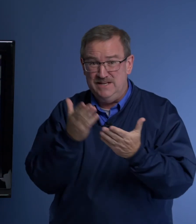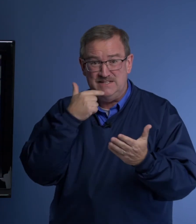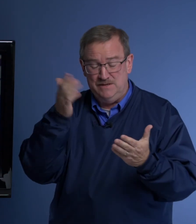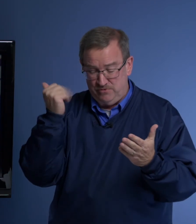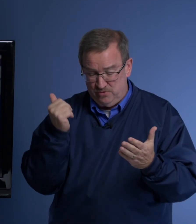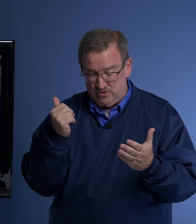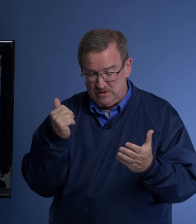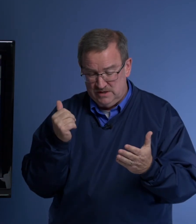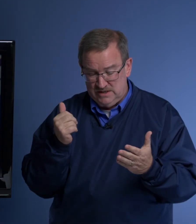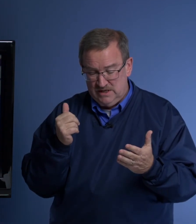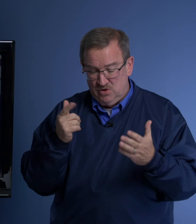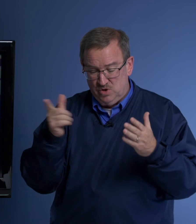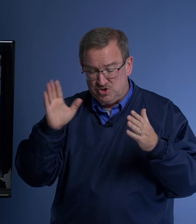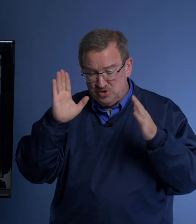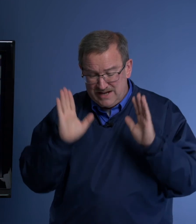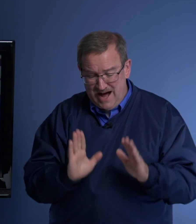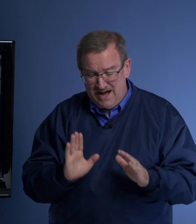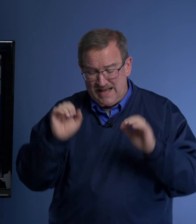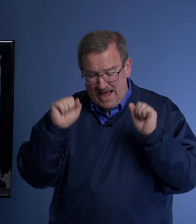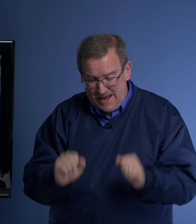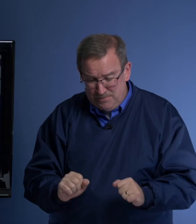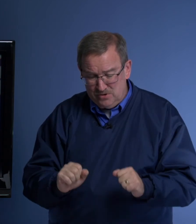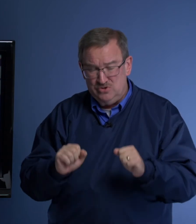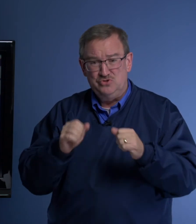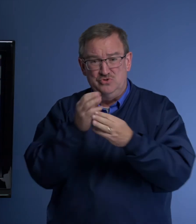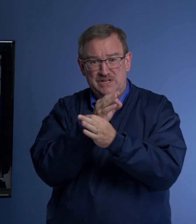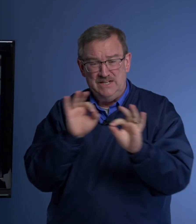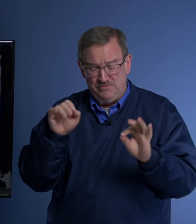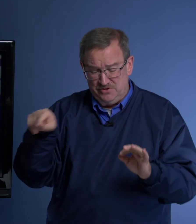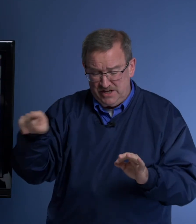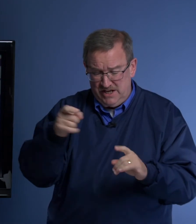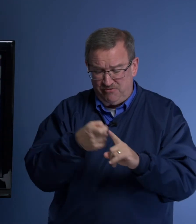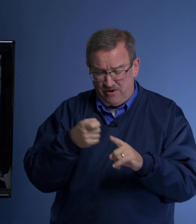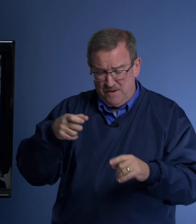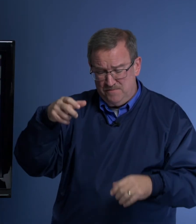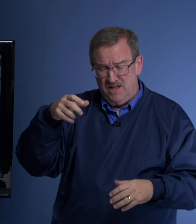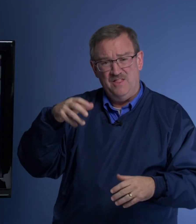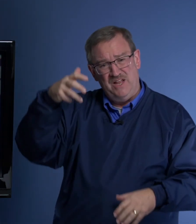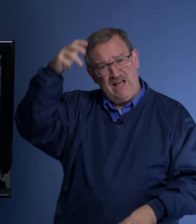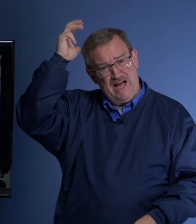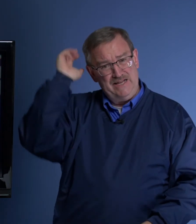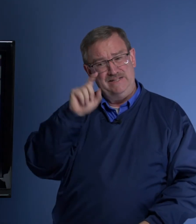he said before was your God able to deliver thee from the lions.